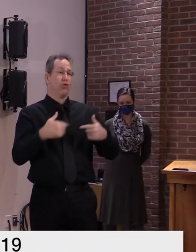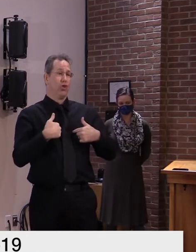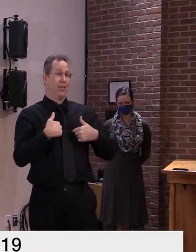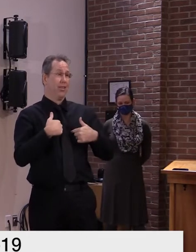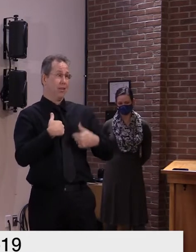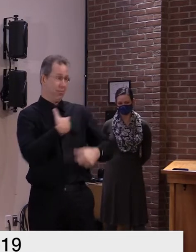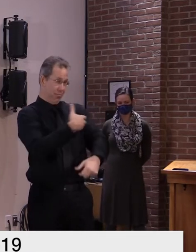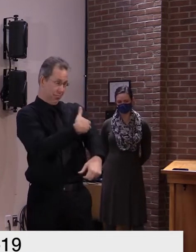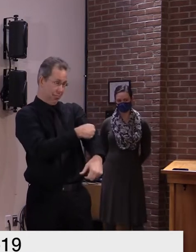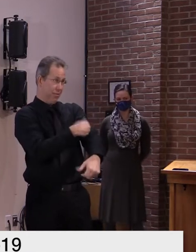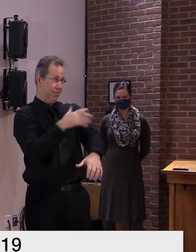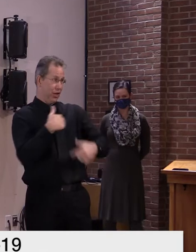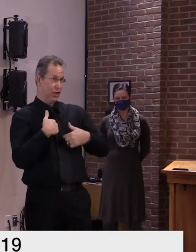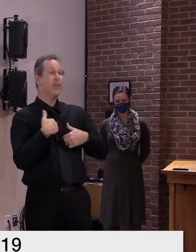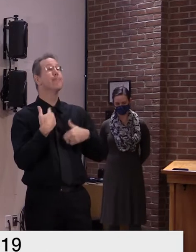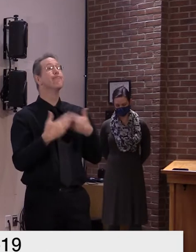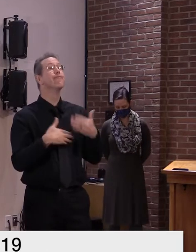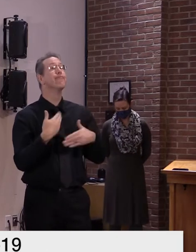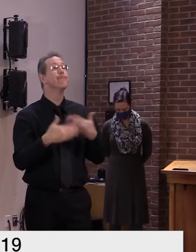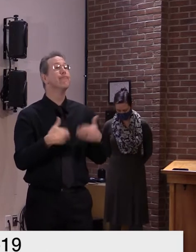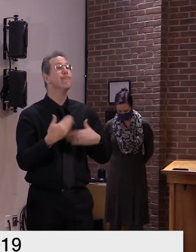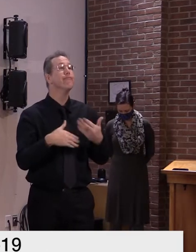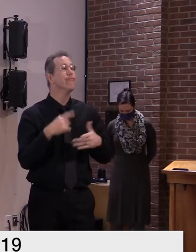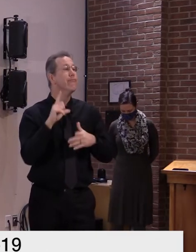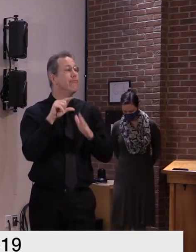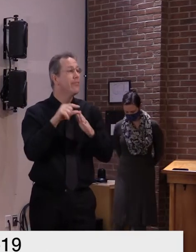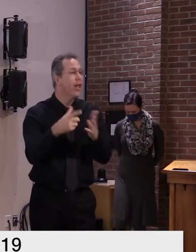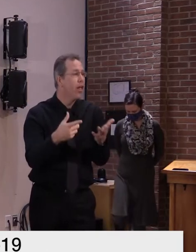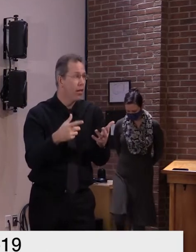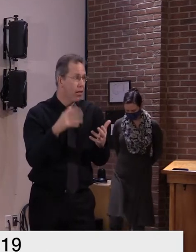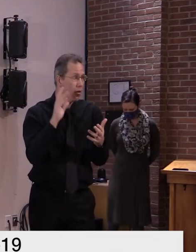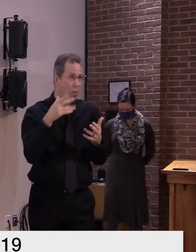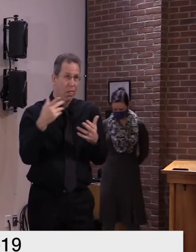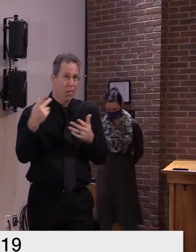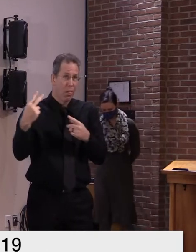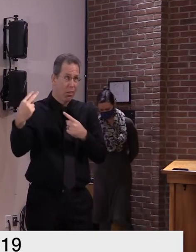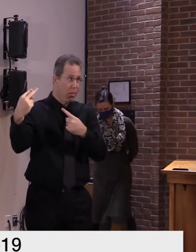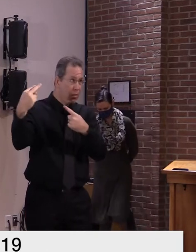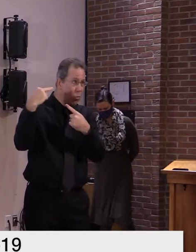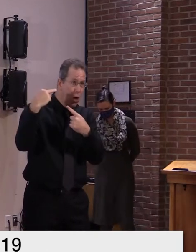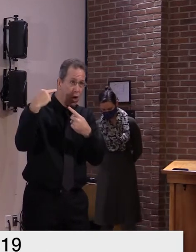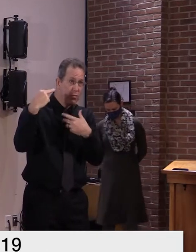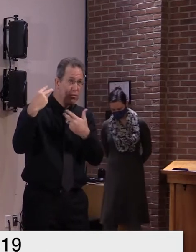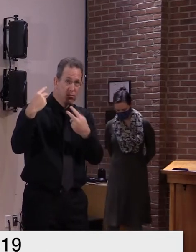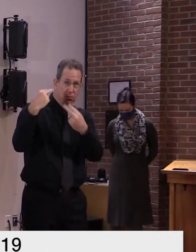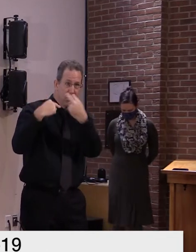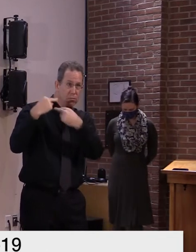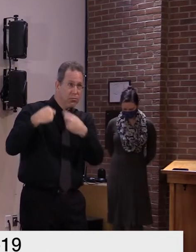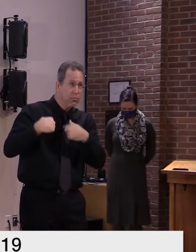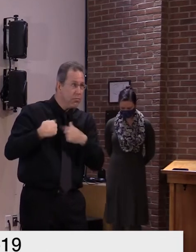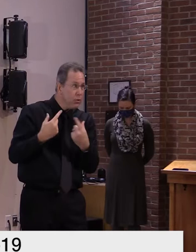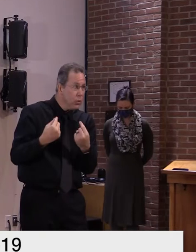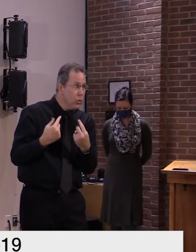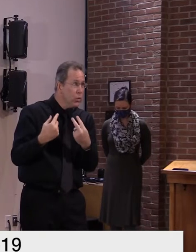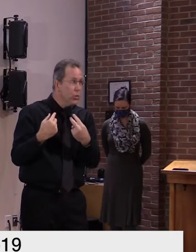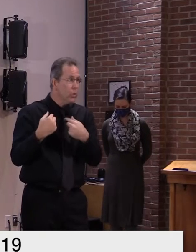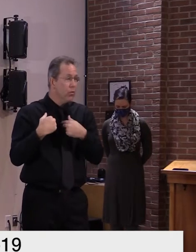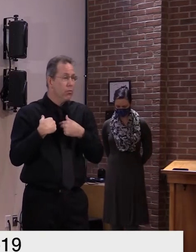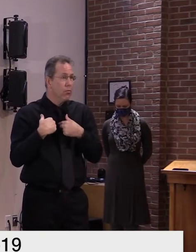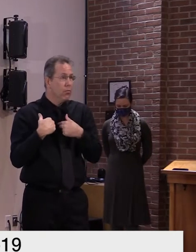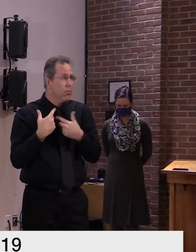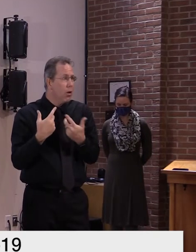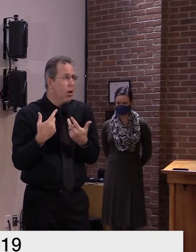passes uh during which you'd expect um some form of immunity to be seen if people